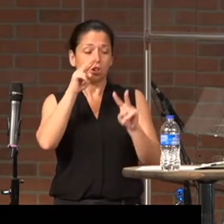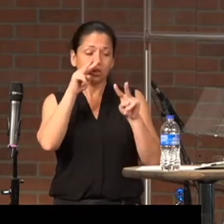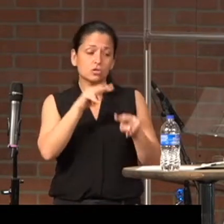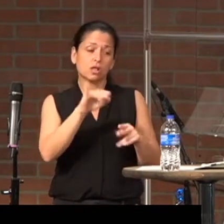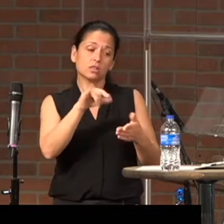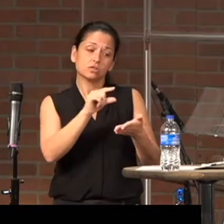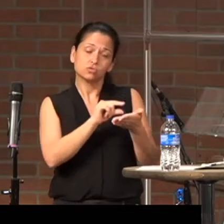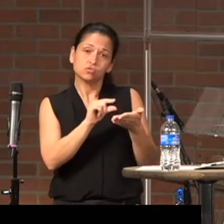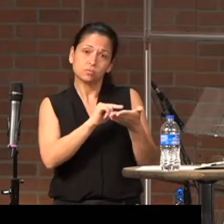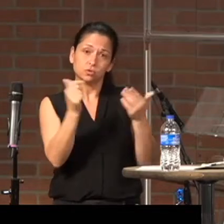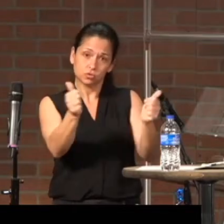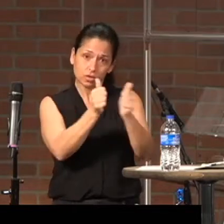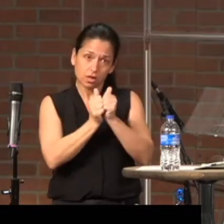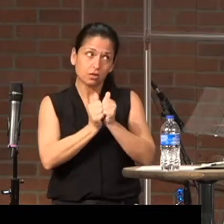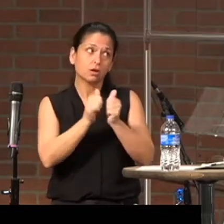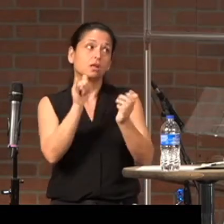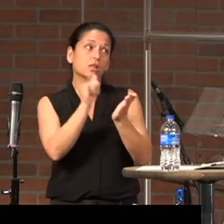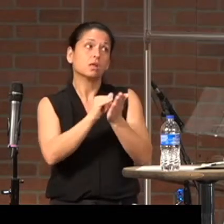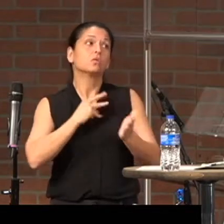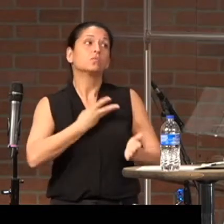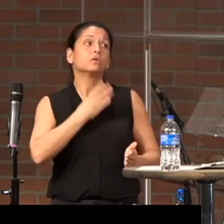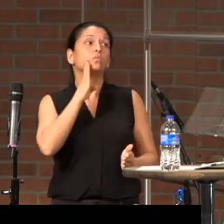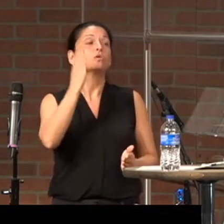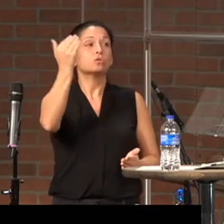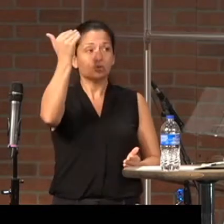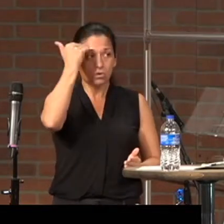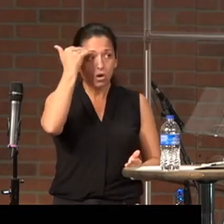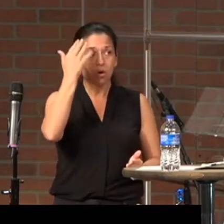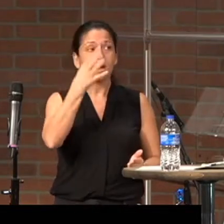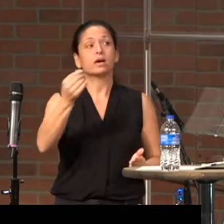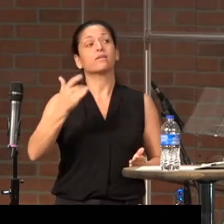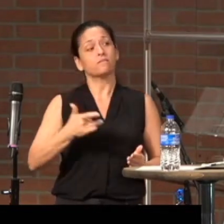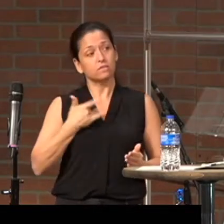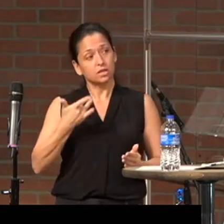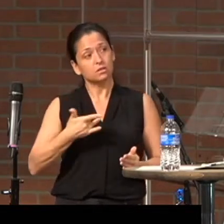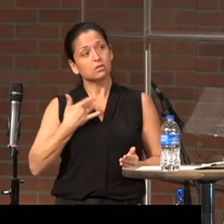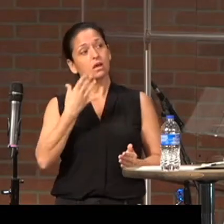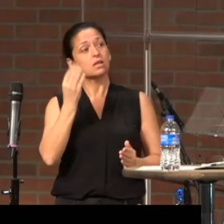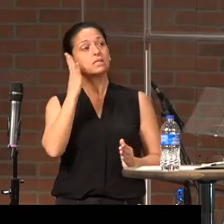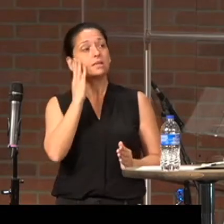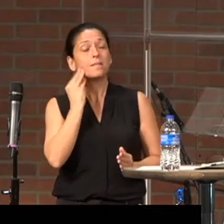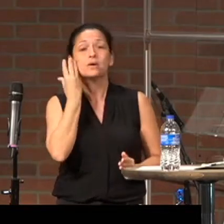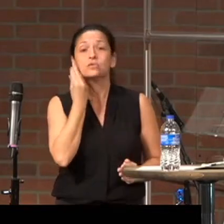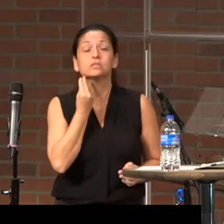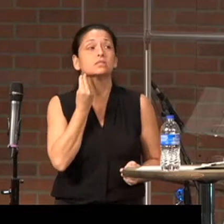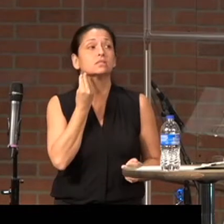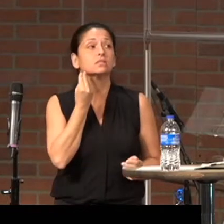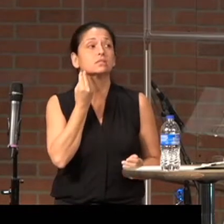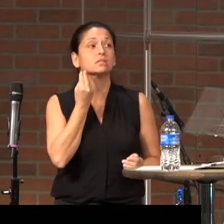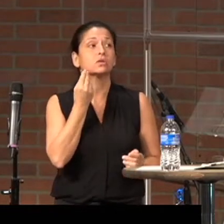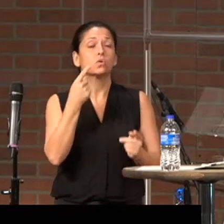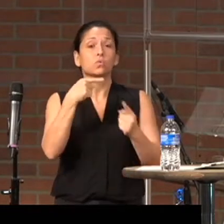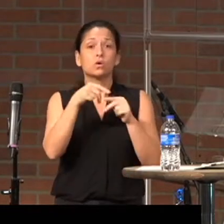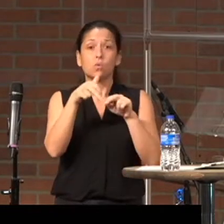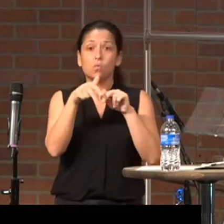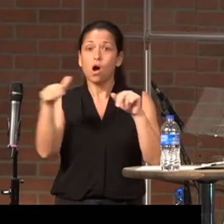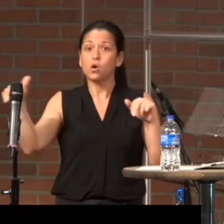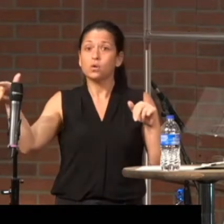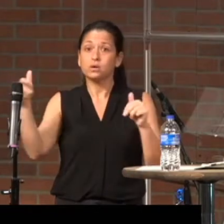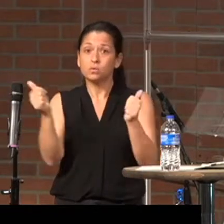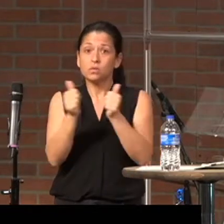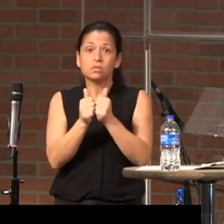passage of Scripture together, that what we would know and feel and experience and walk away with